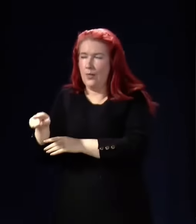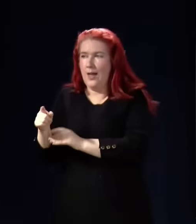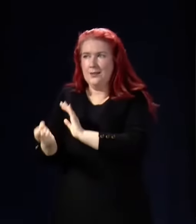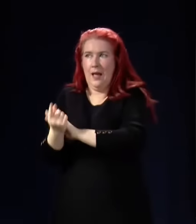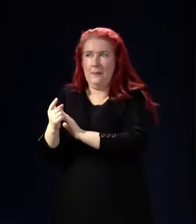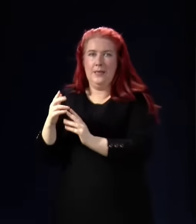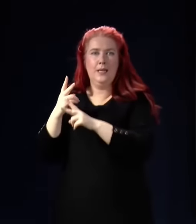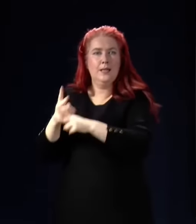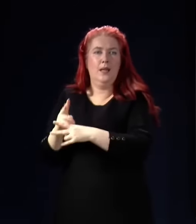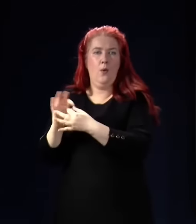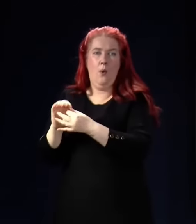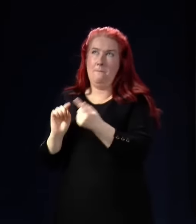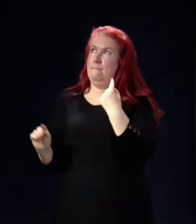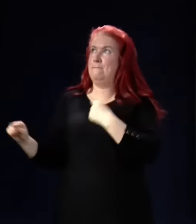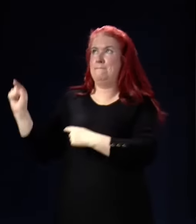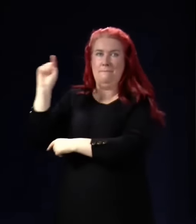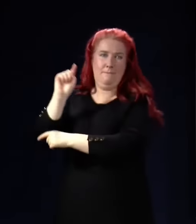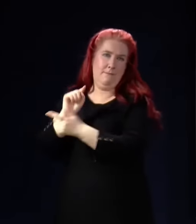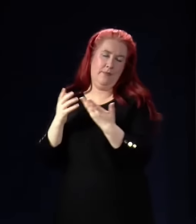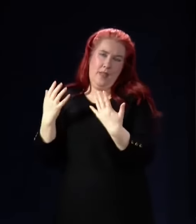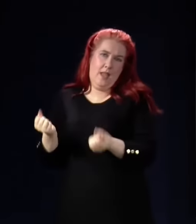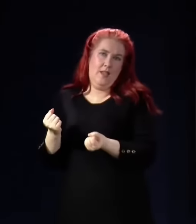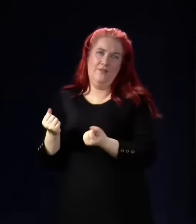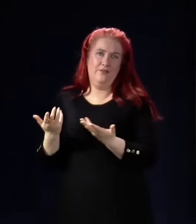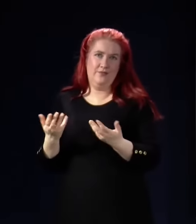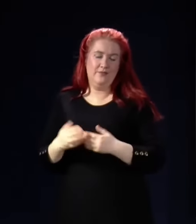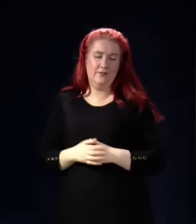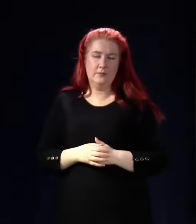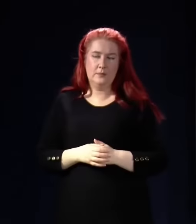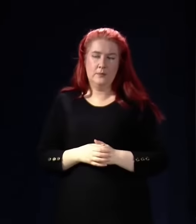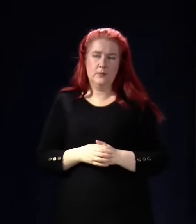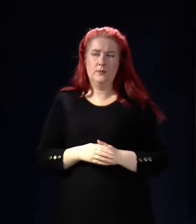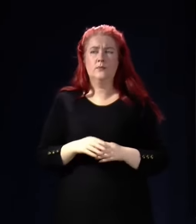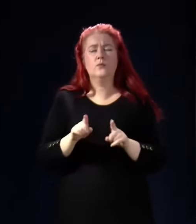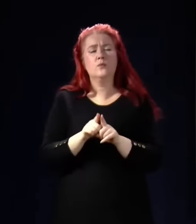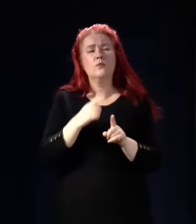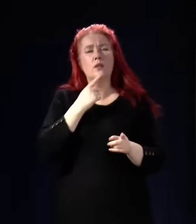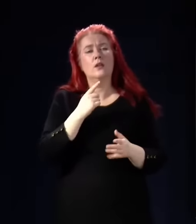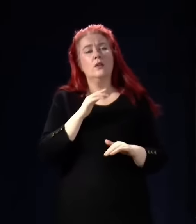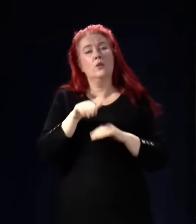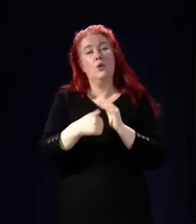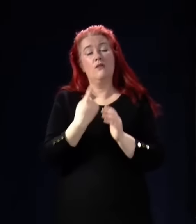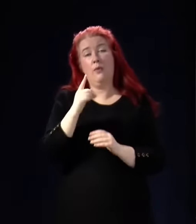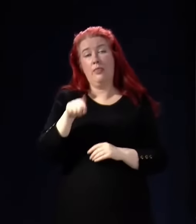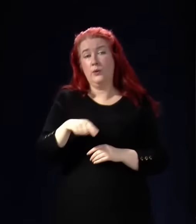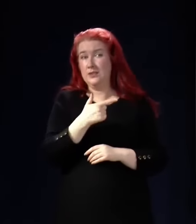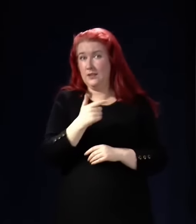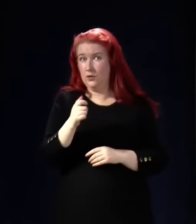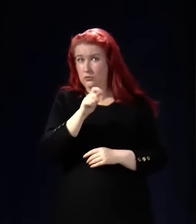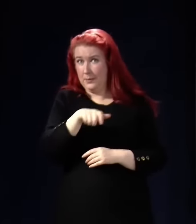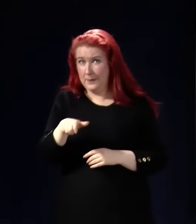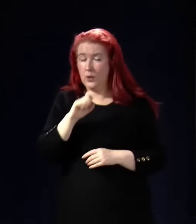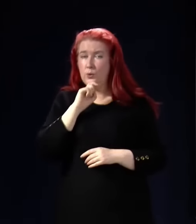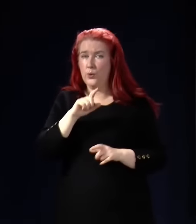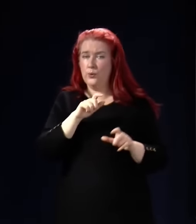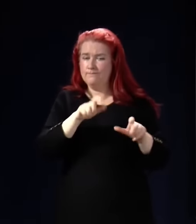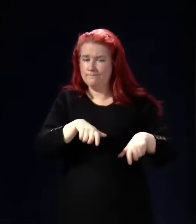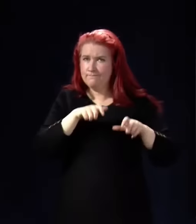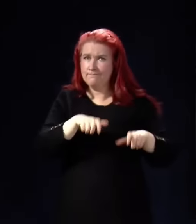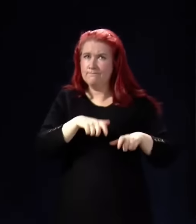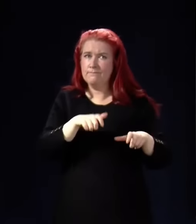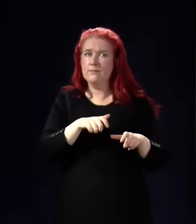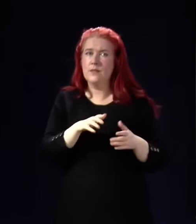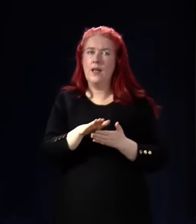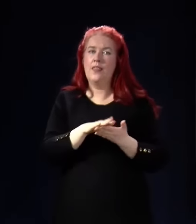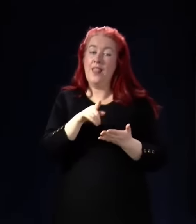homes up and down the country. It's fair to say also that the 17 or more than 1700 people who are delayed discharges,